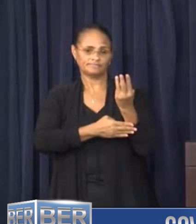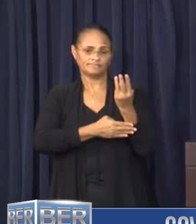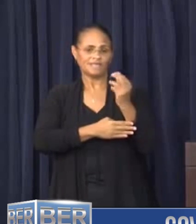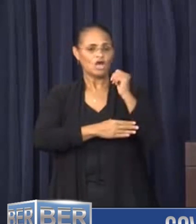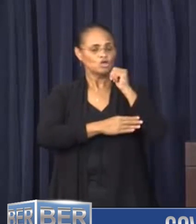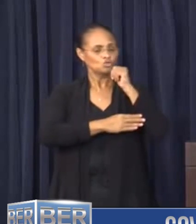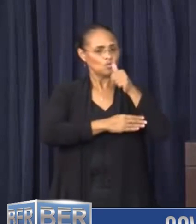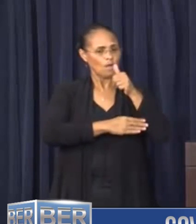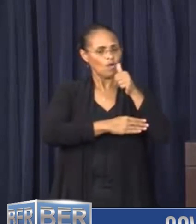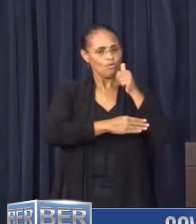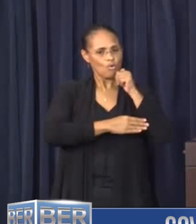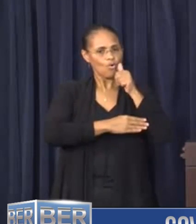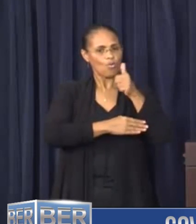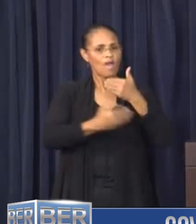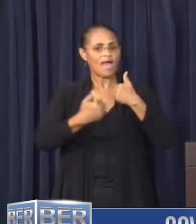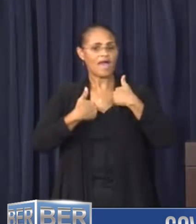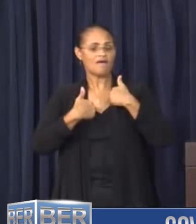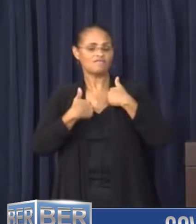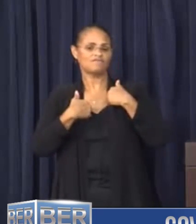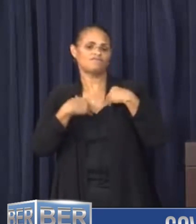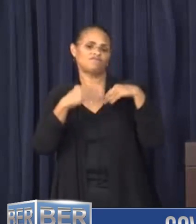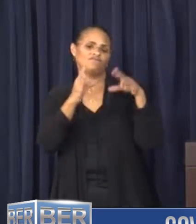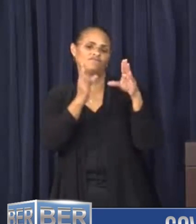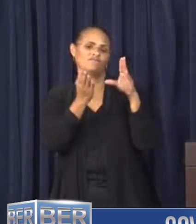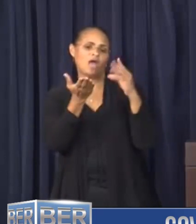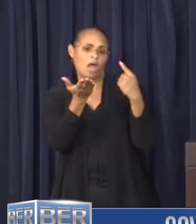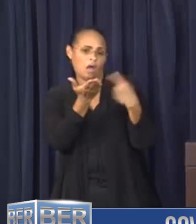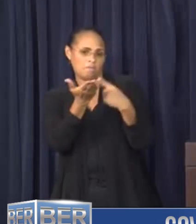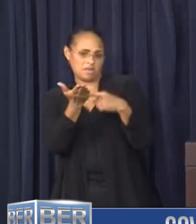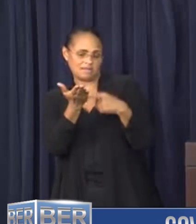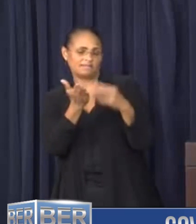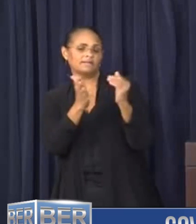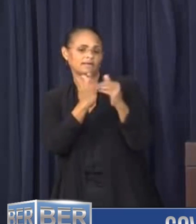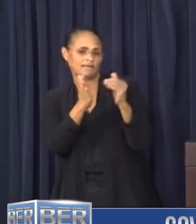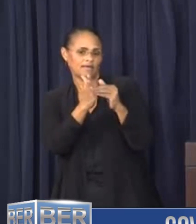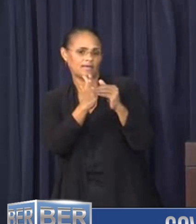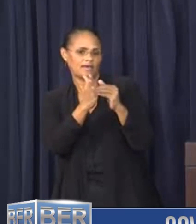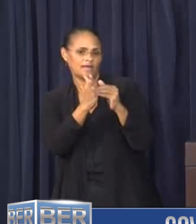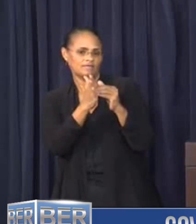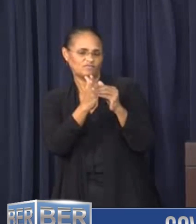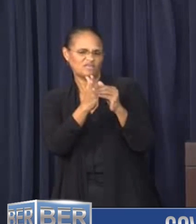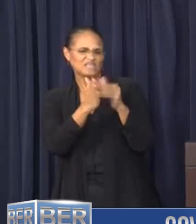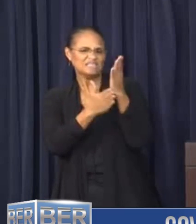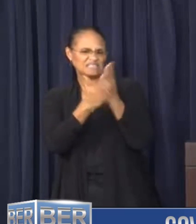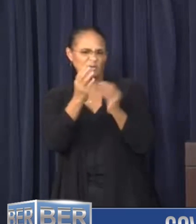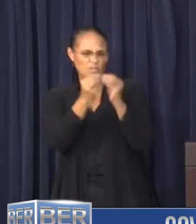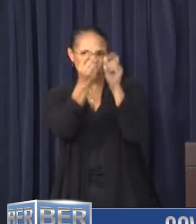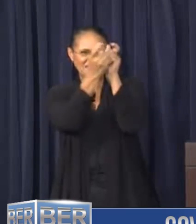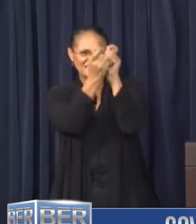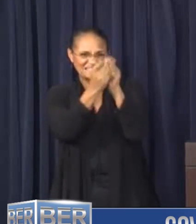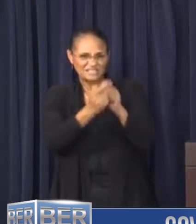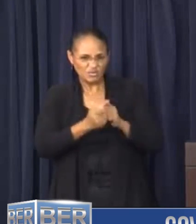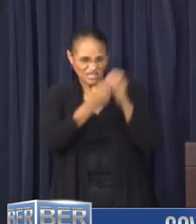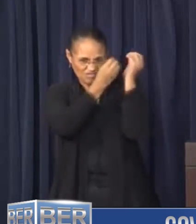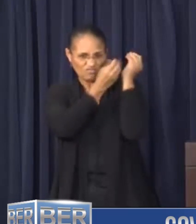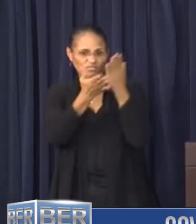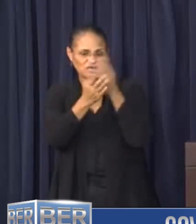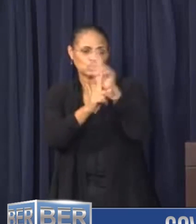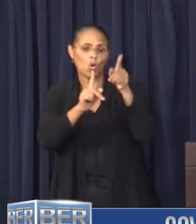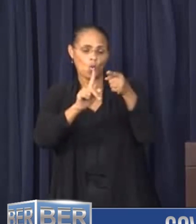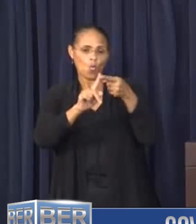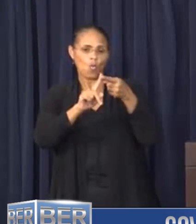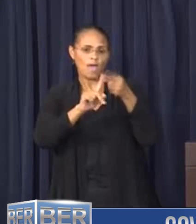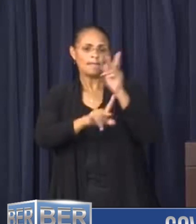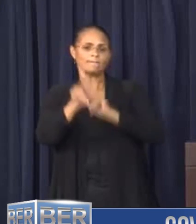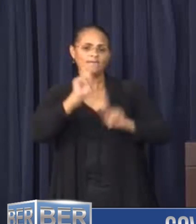Tomorrow, we will have a media briefing. And just for some background, we will give information as to when